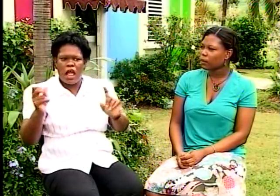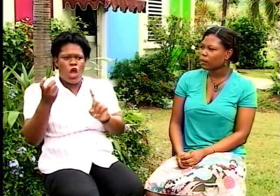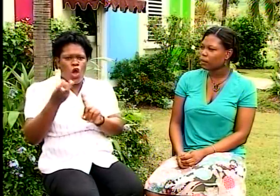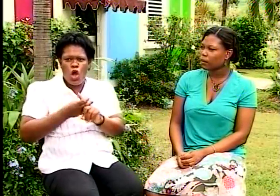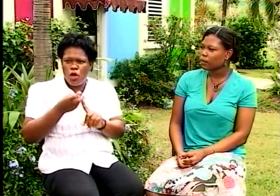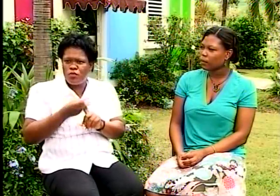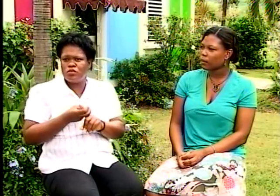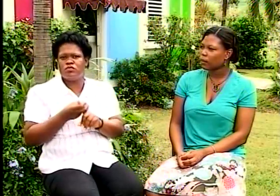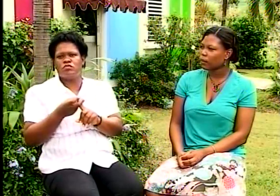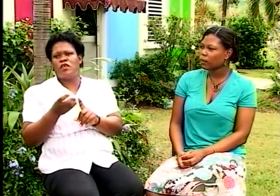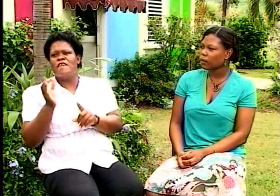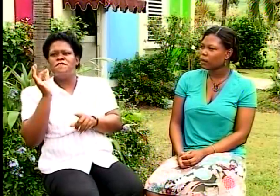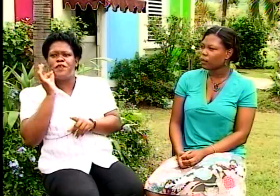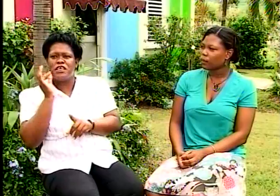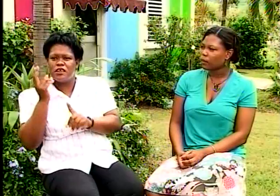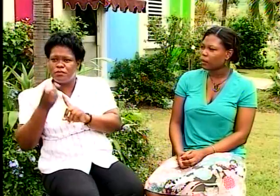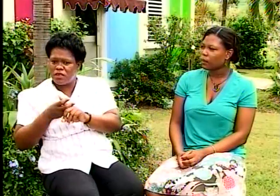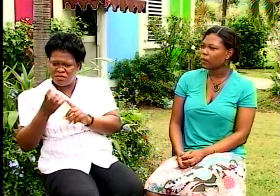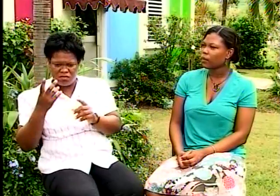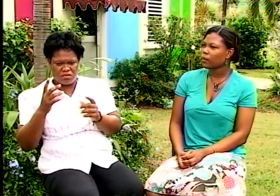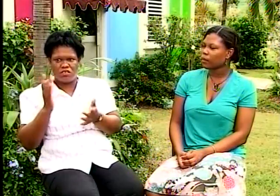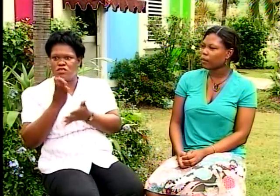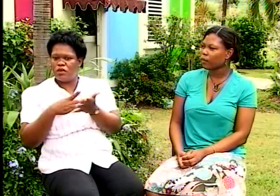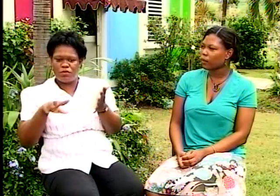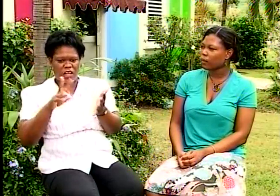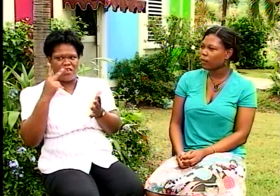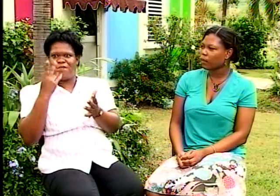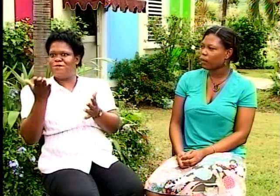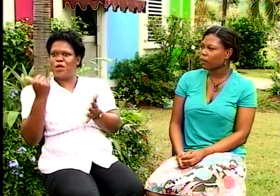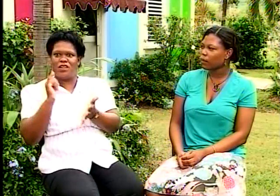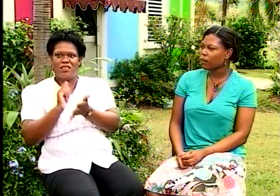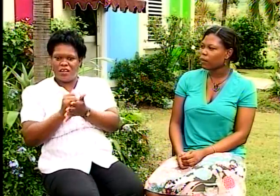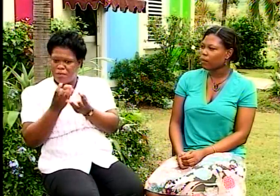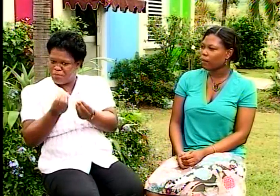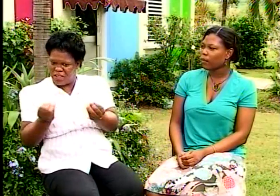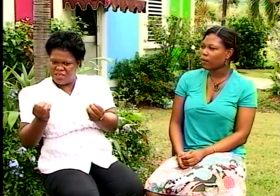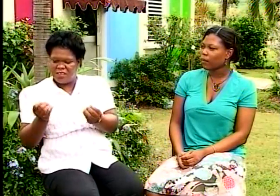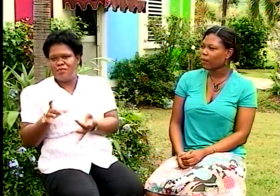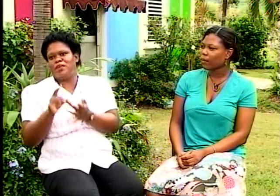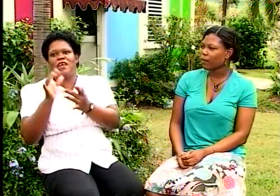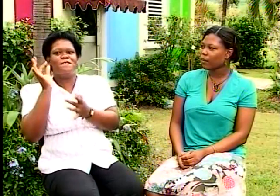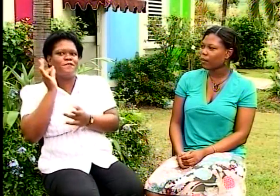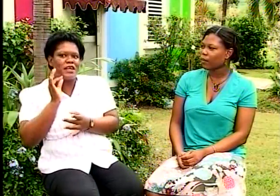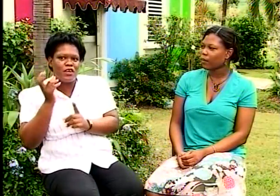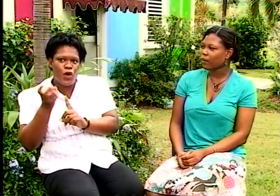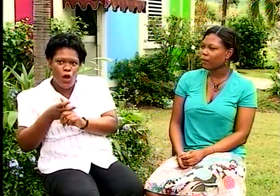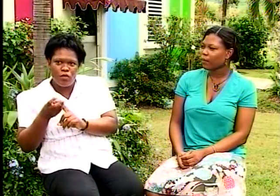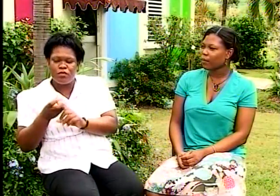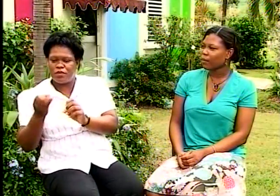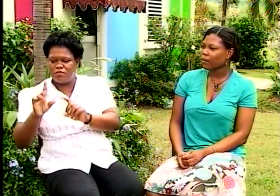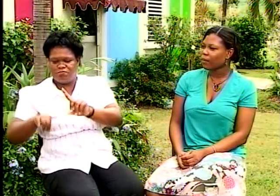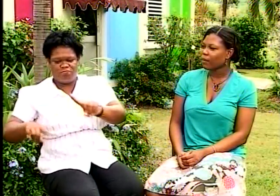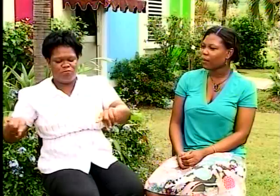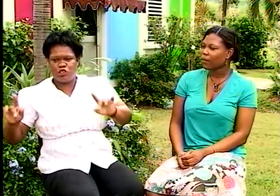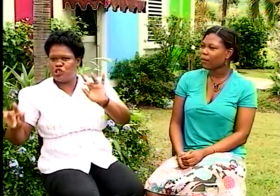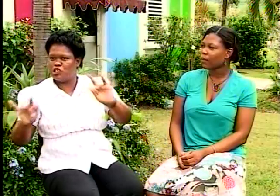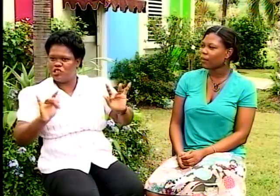had material that the children could touch like condom, the female condom. Many had not seen that type of material before. But they could touch a